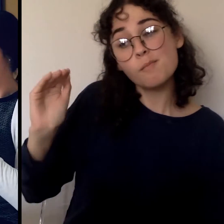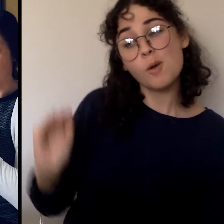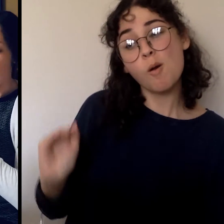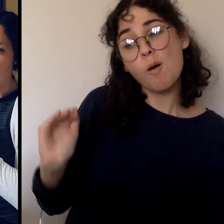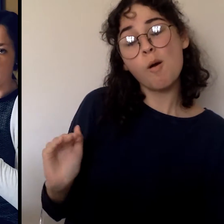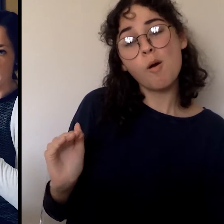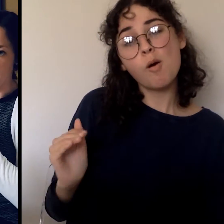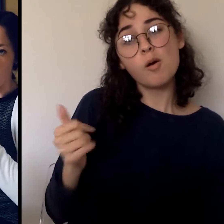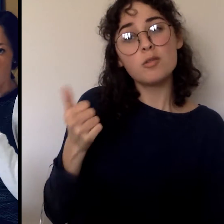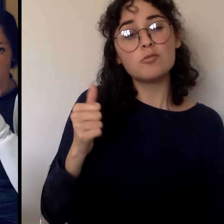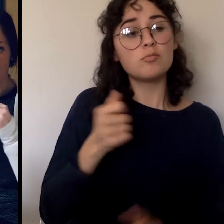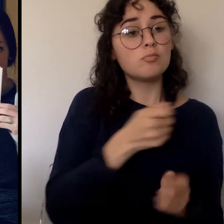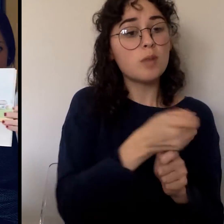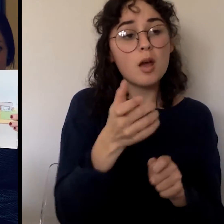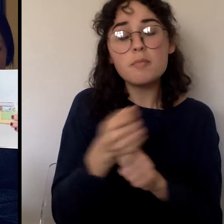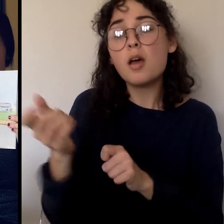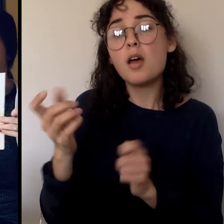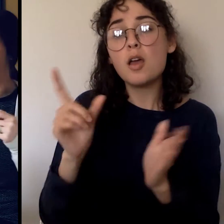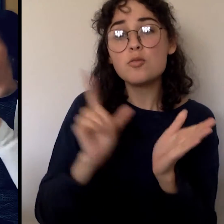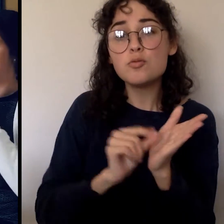hand. I mean a paw.